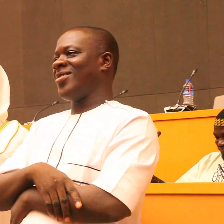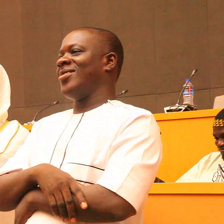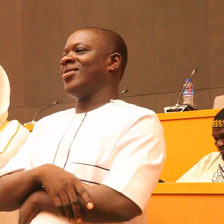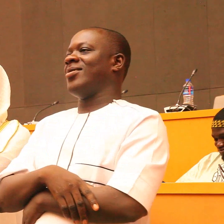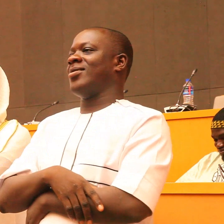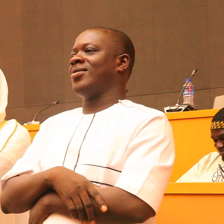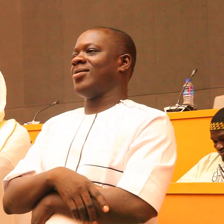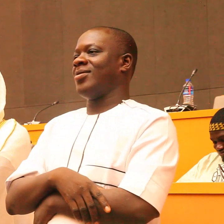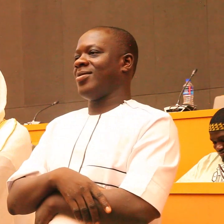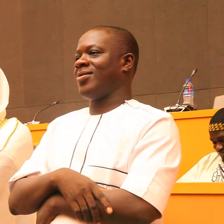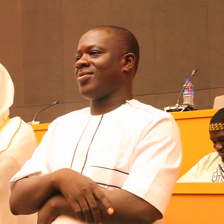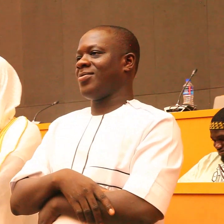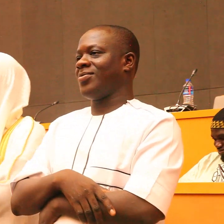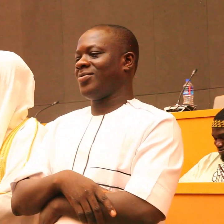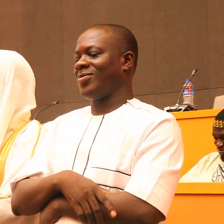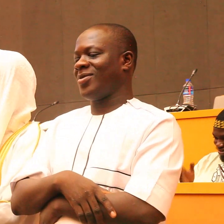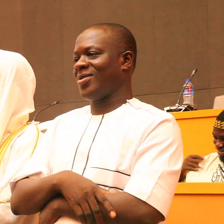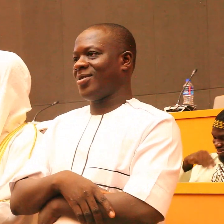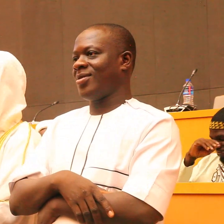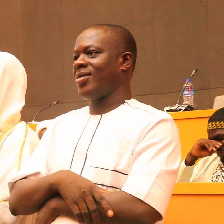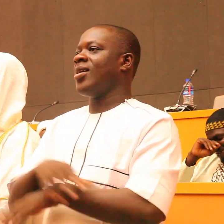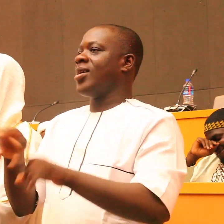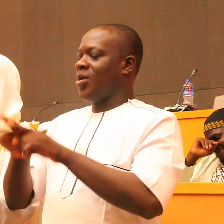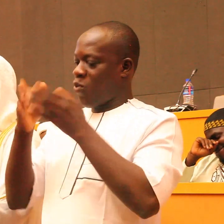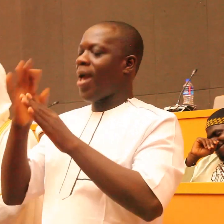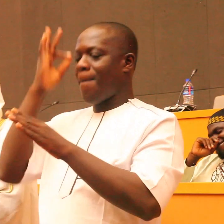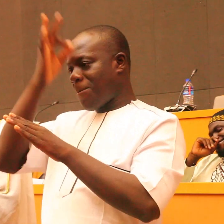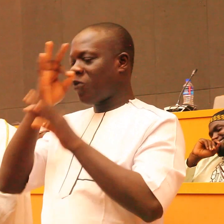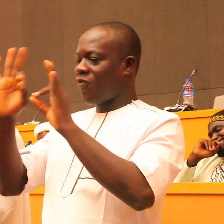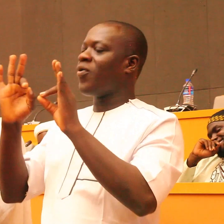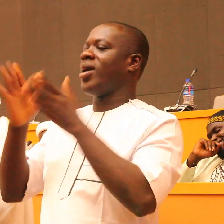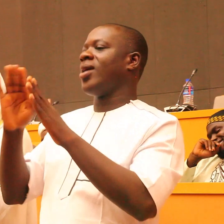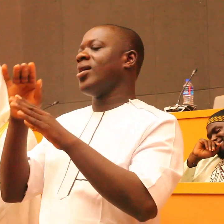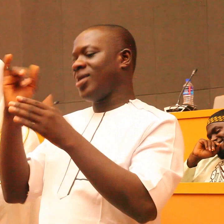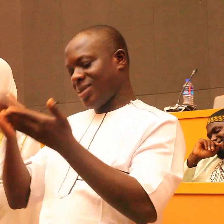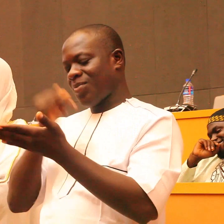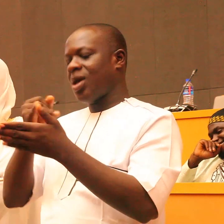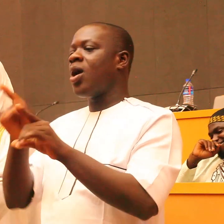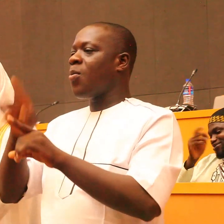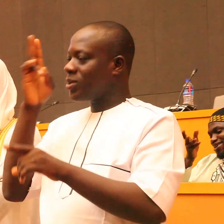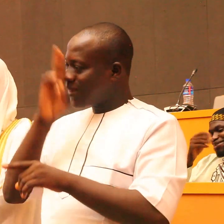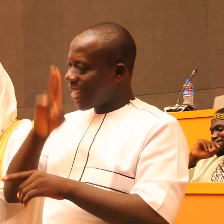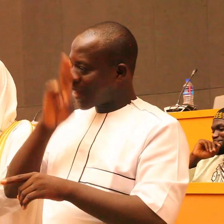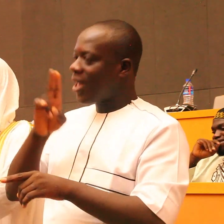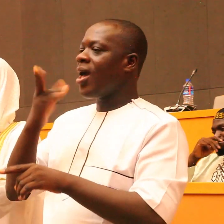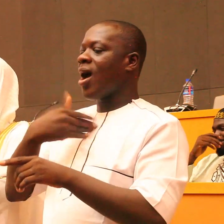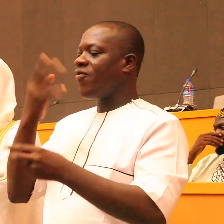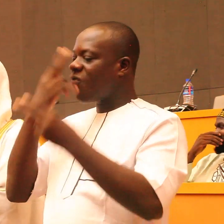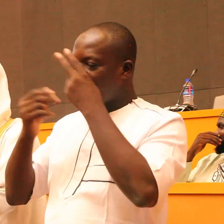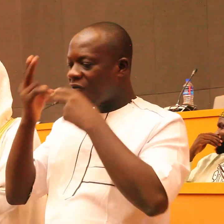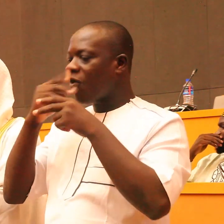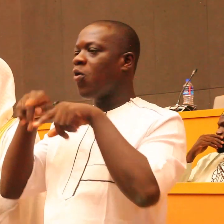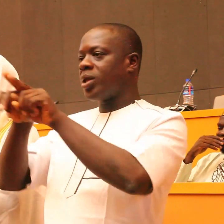Masha Allah this is the beauty of Islam we have to try and have these jokes with